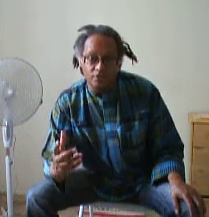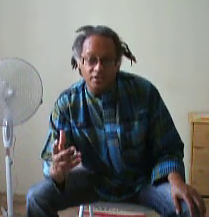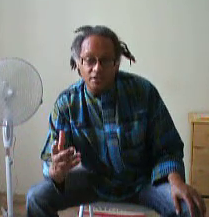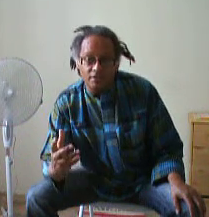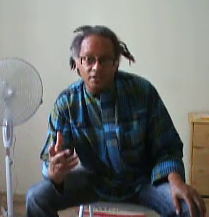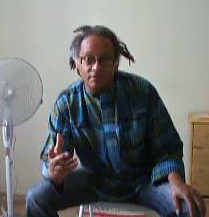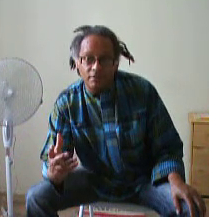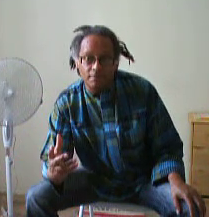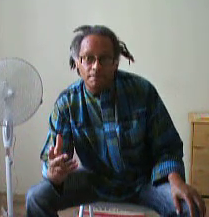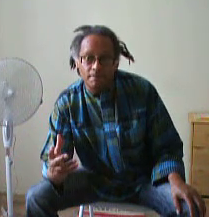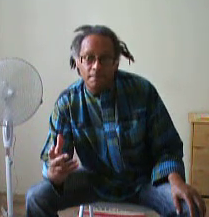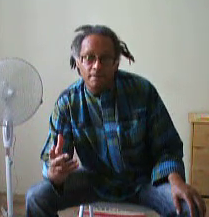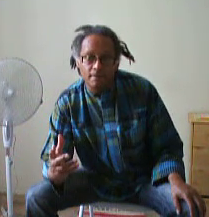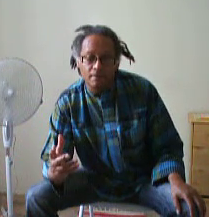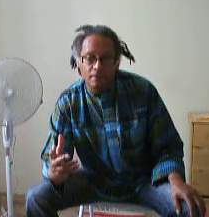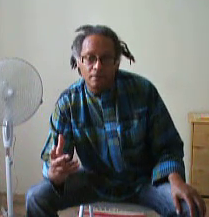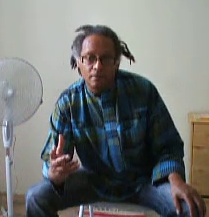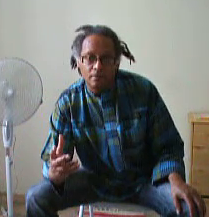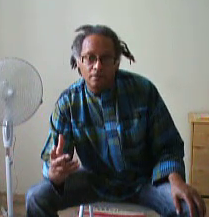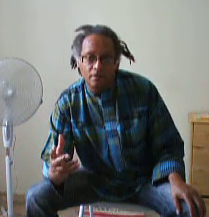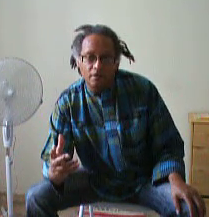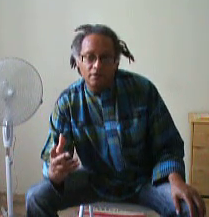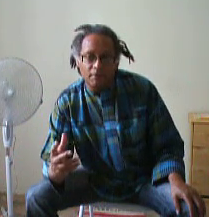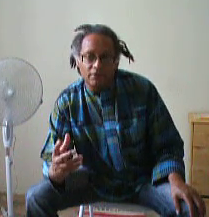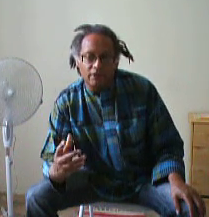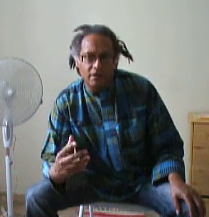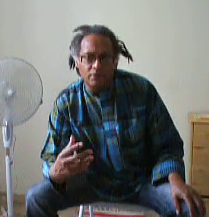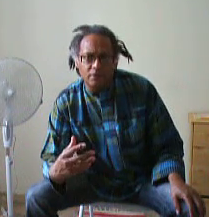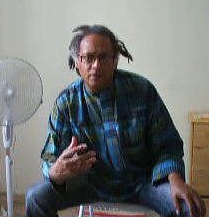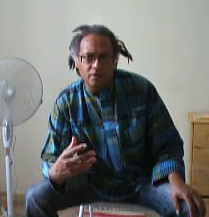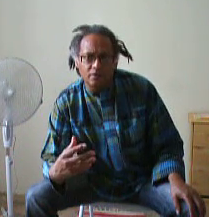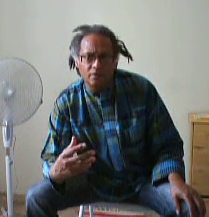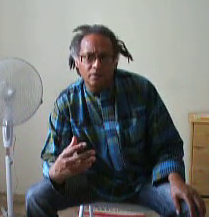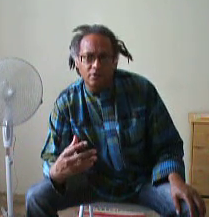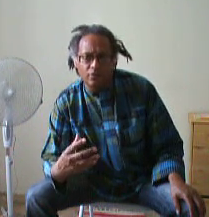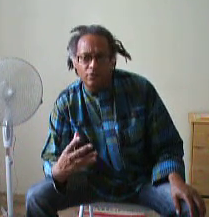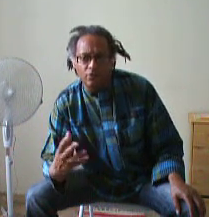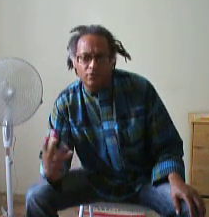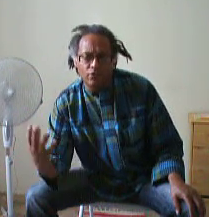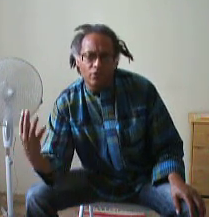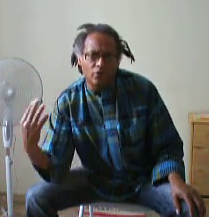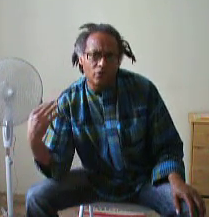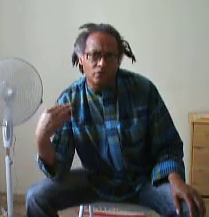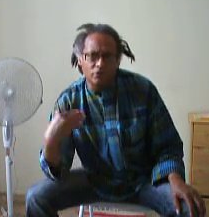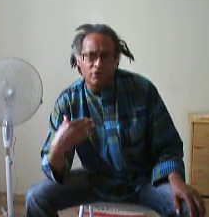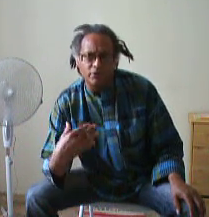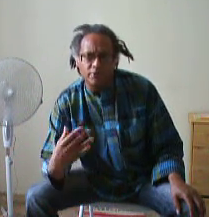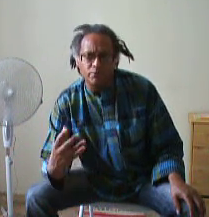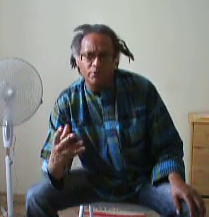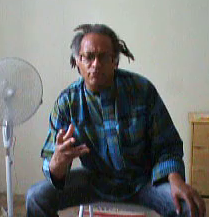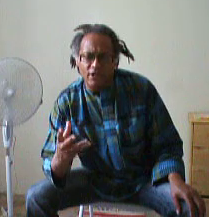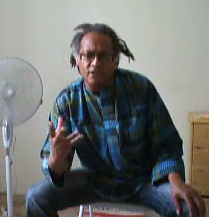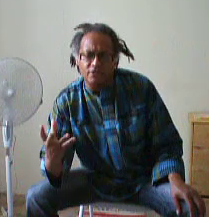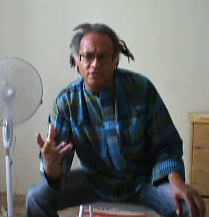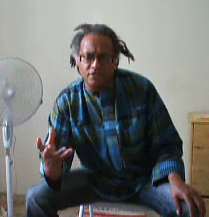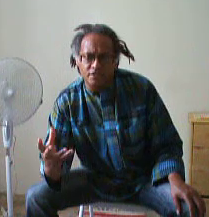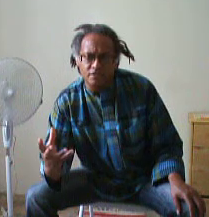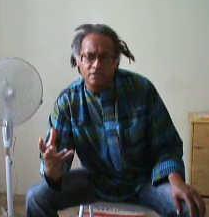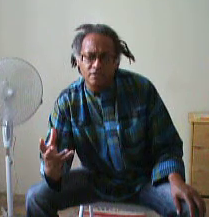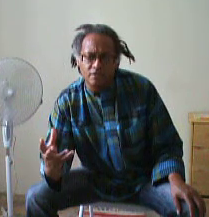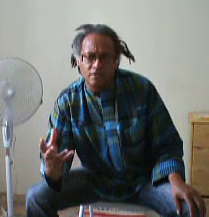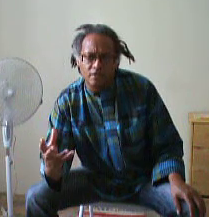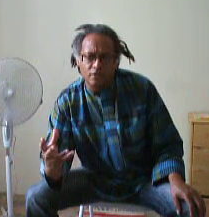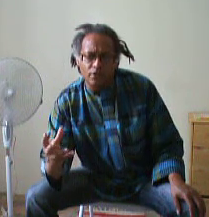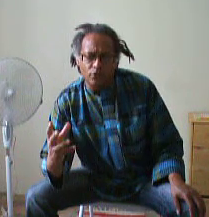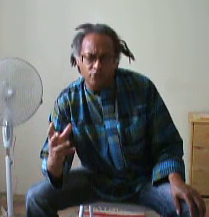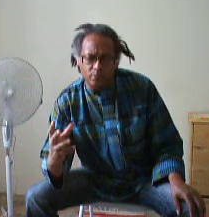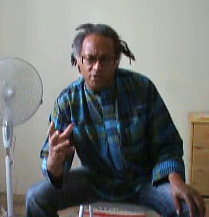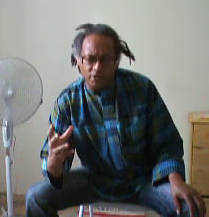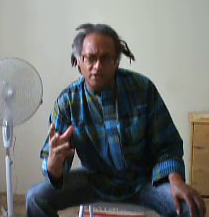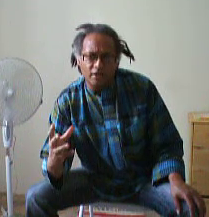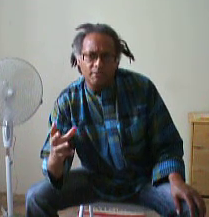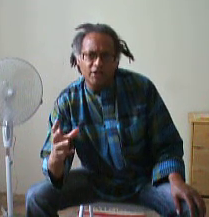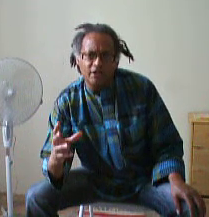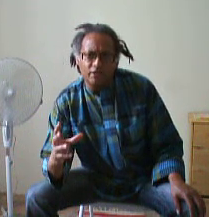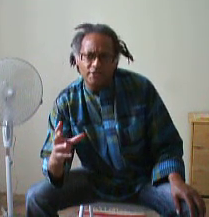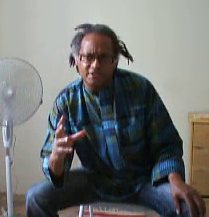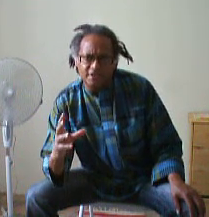losing his hearing. It's about how he and all those around him react to this and ultimately about how he